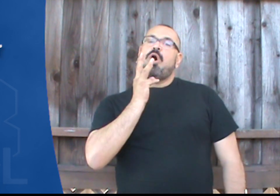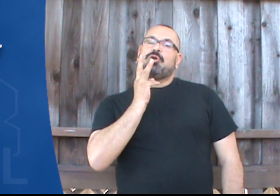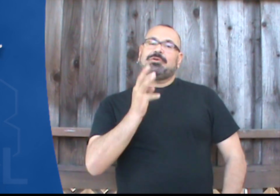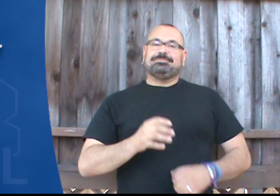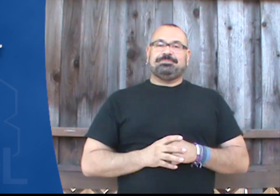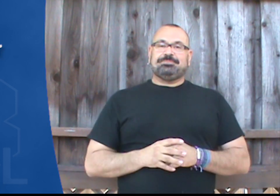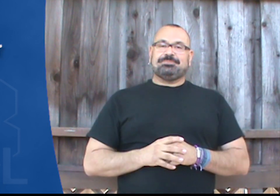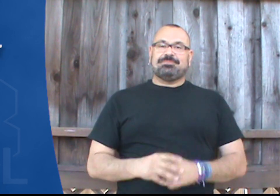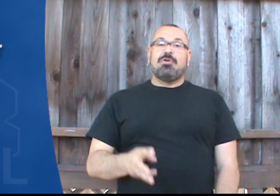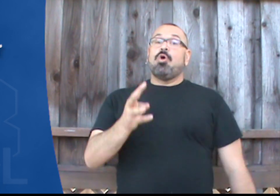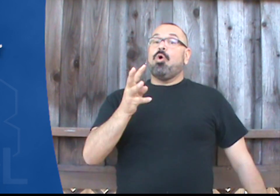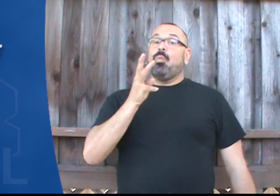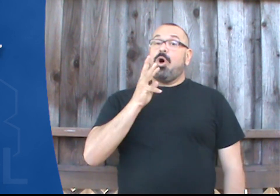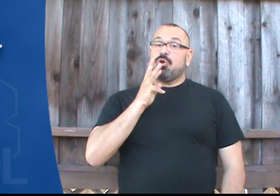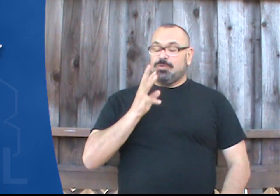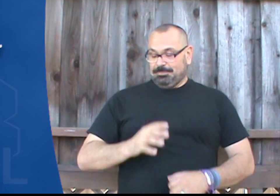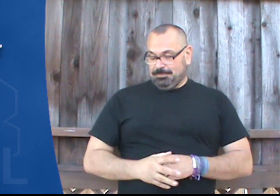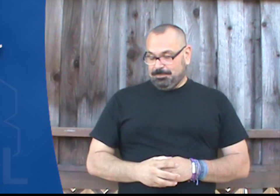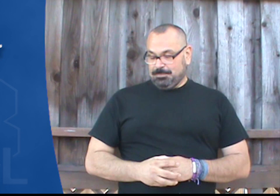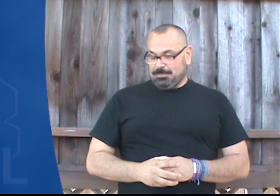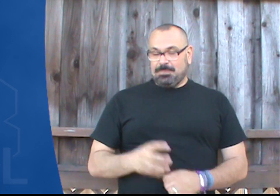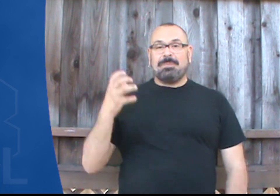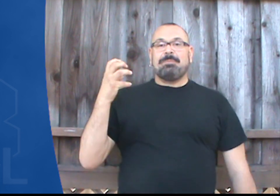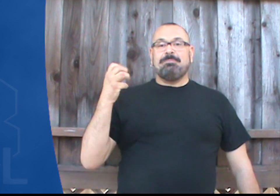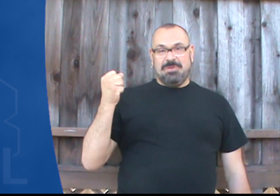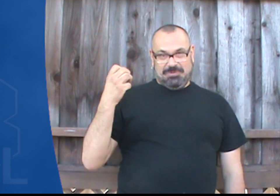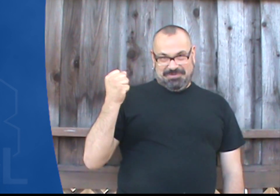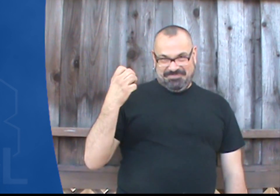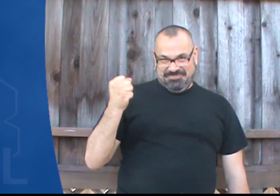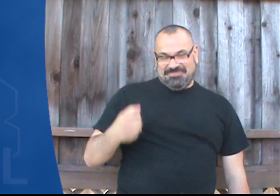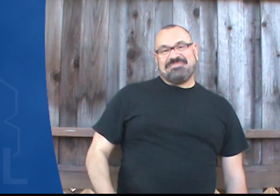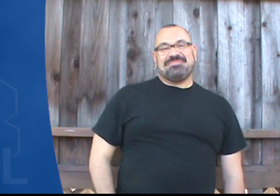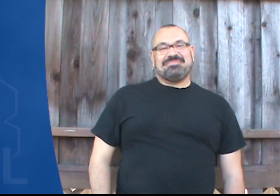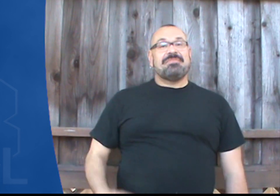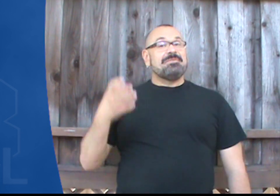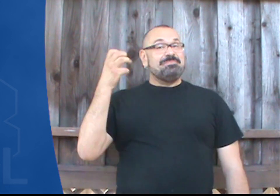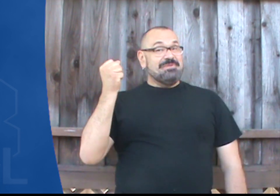Water. Water. Milk. Milk.